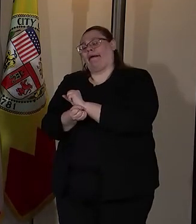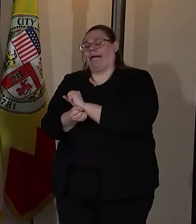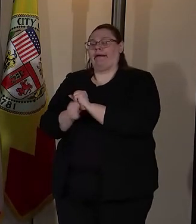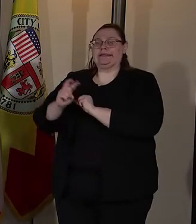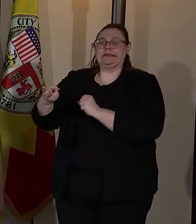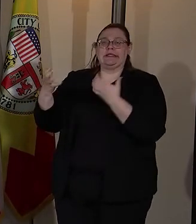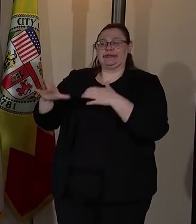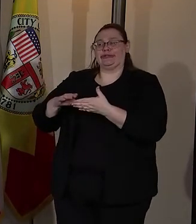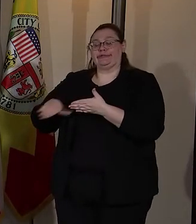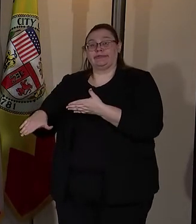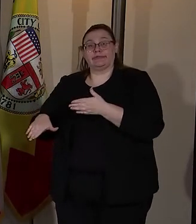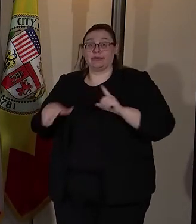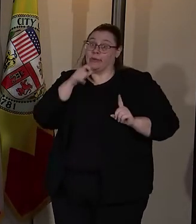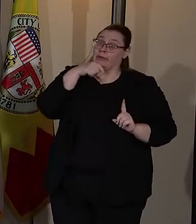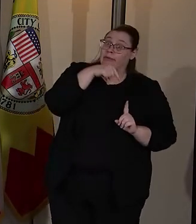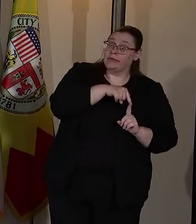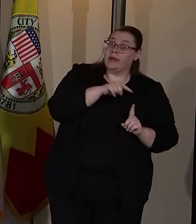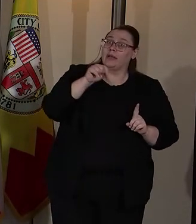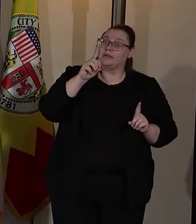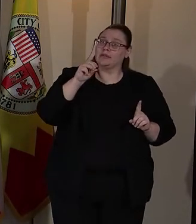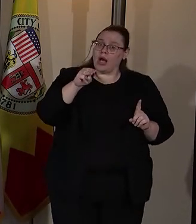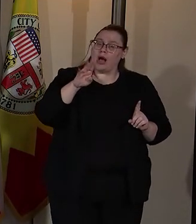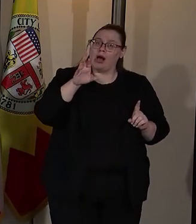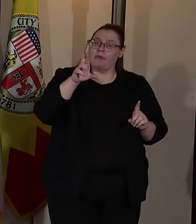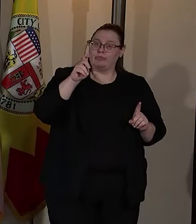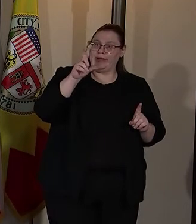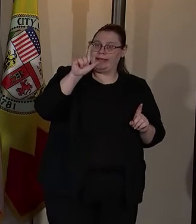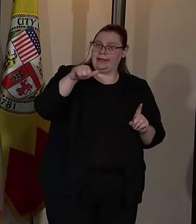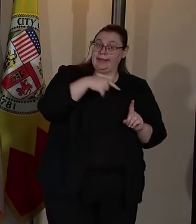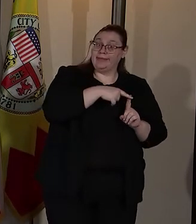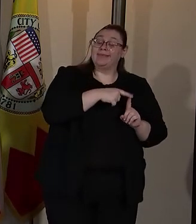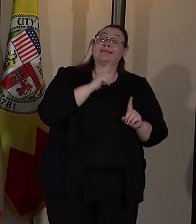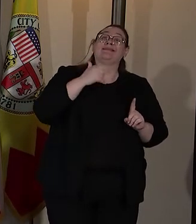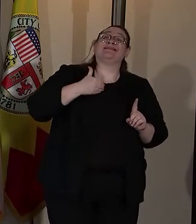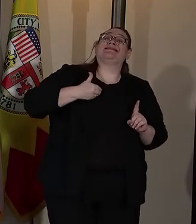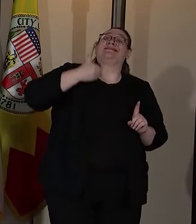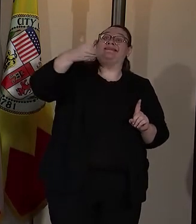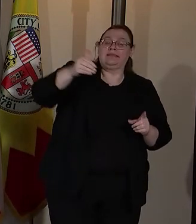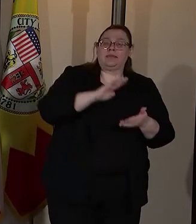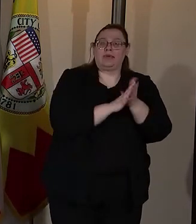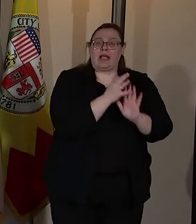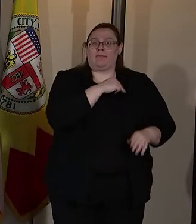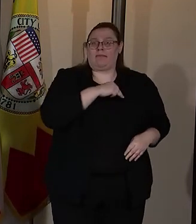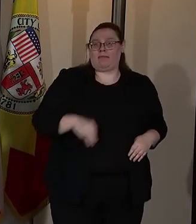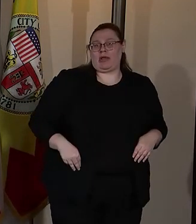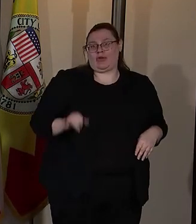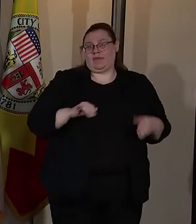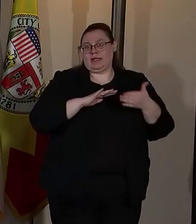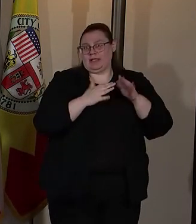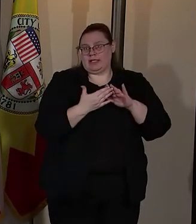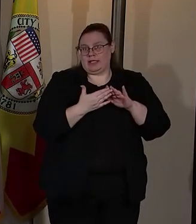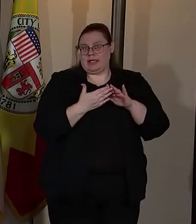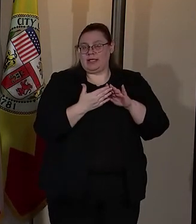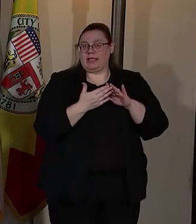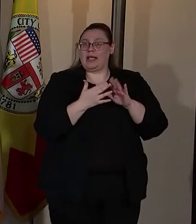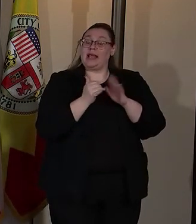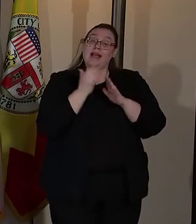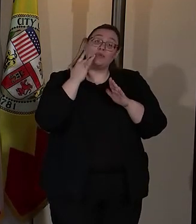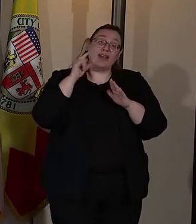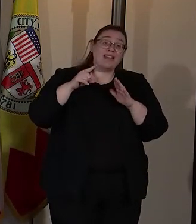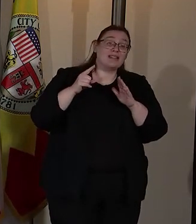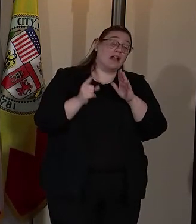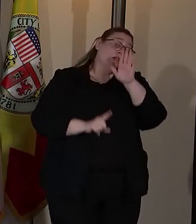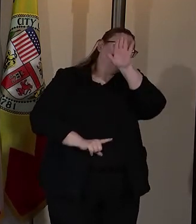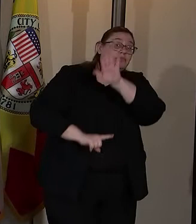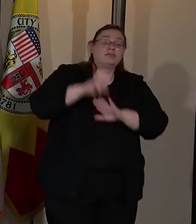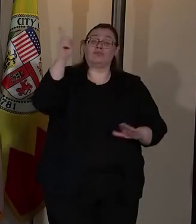That LAPD officer was none other than Tom Bradley who went on to become the mayor of this city and for whom this the highest room